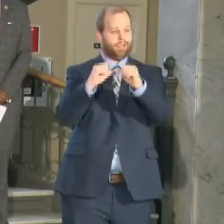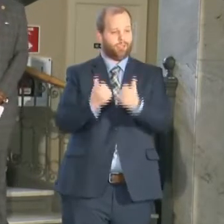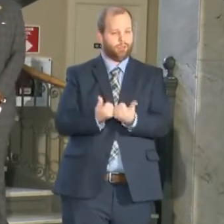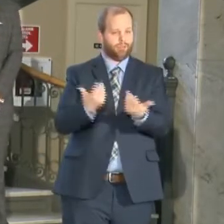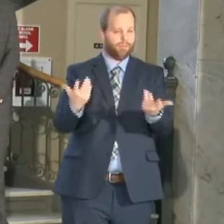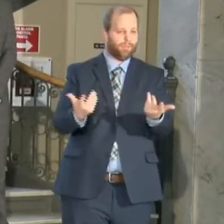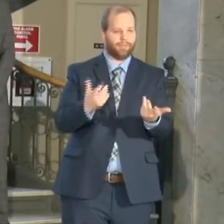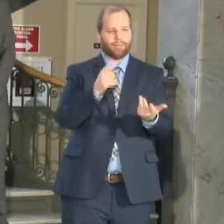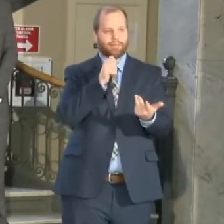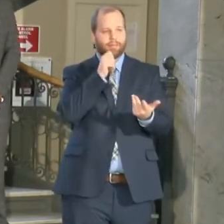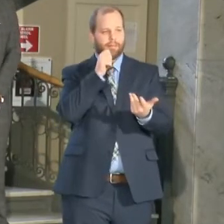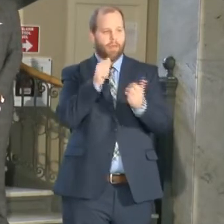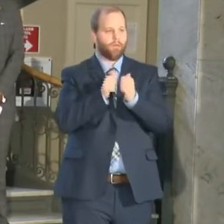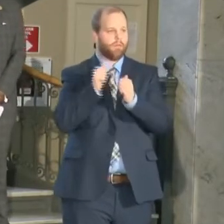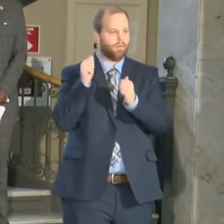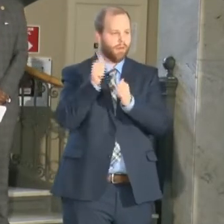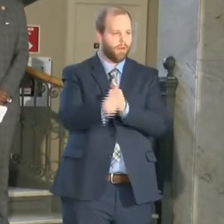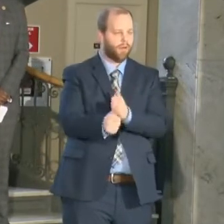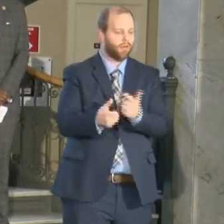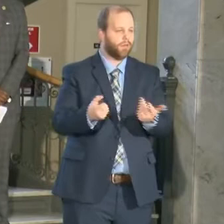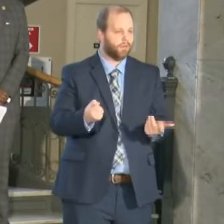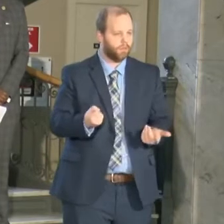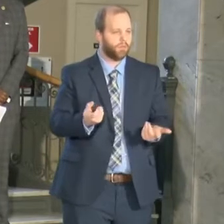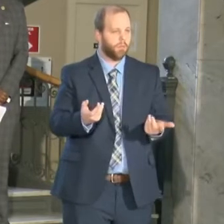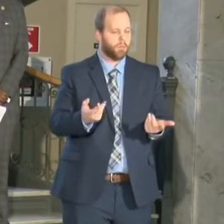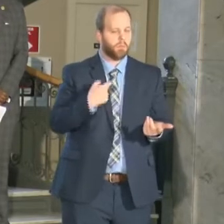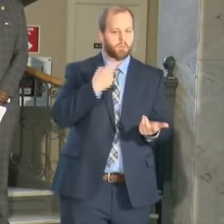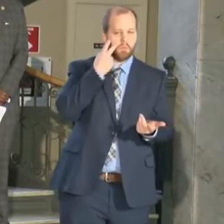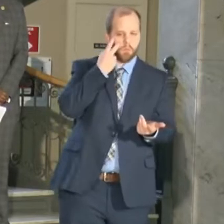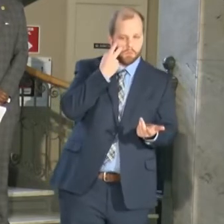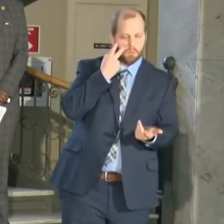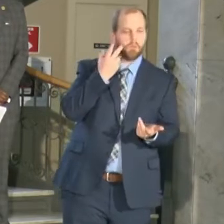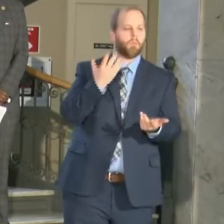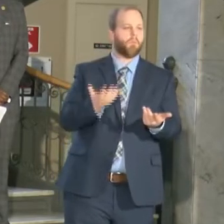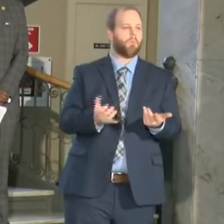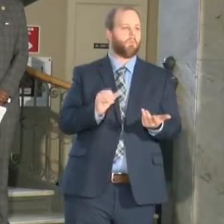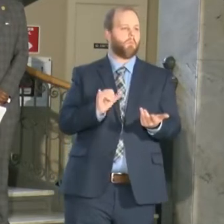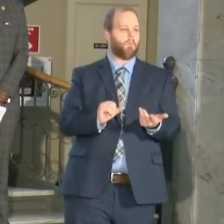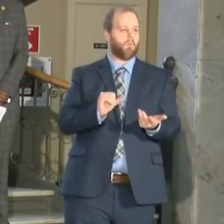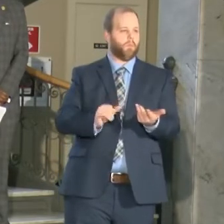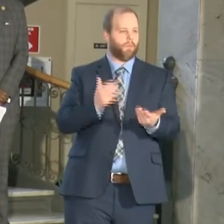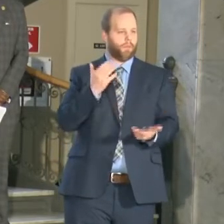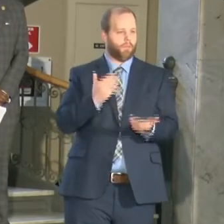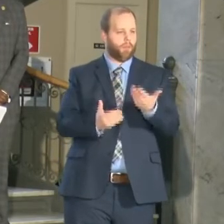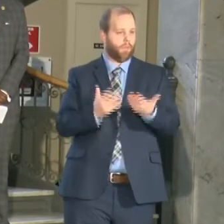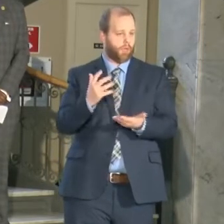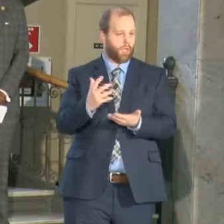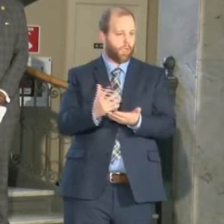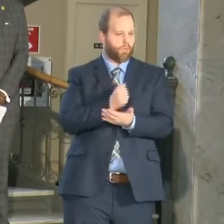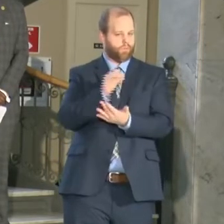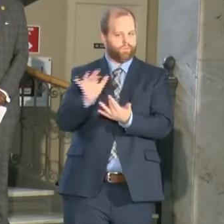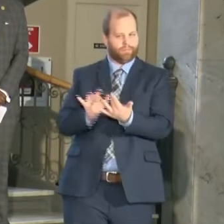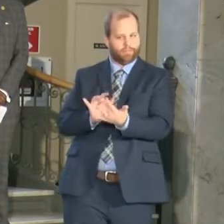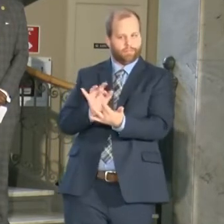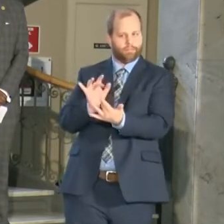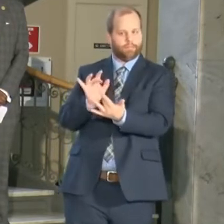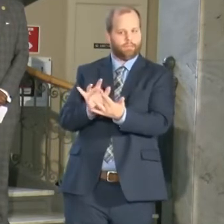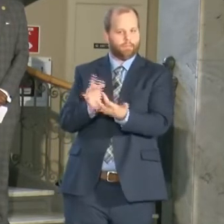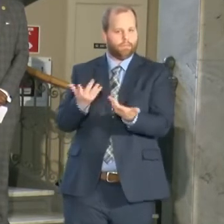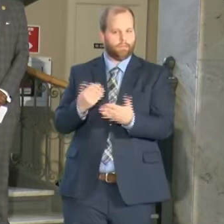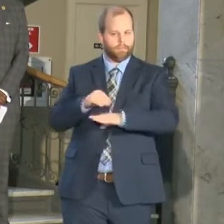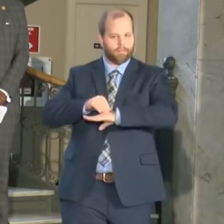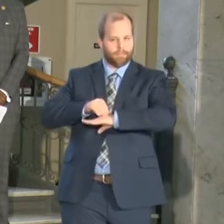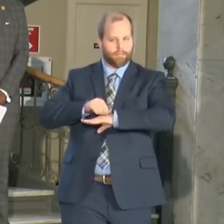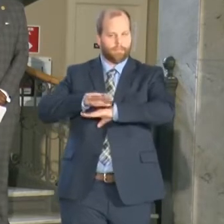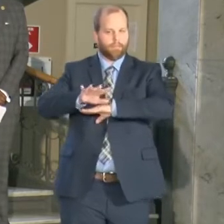or score high enough and so we see this as an opportunity now to reach out to those agencies and provide them with some